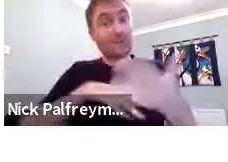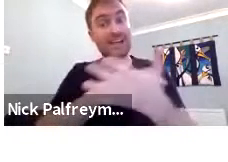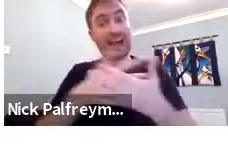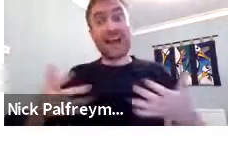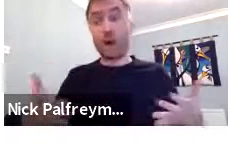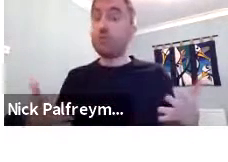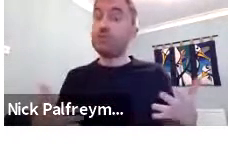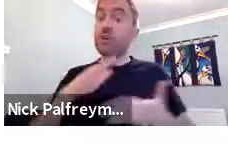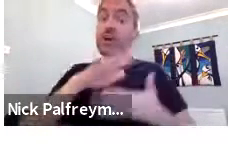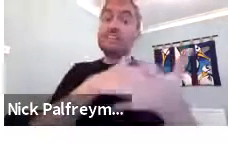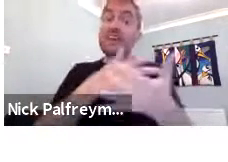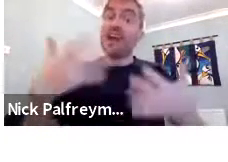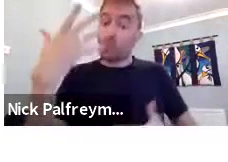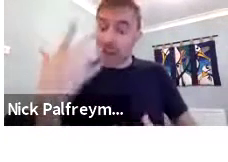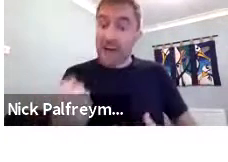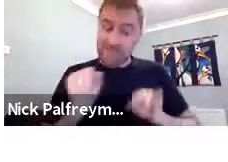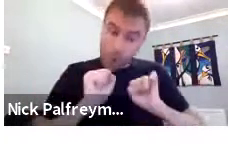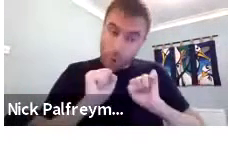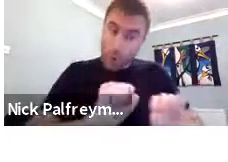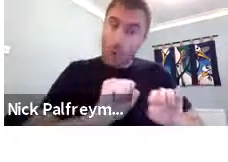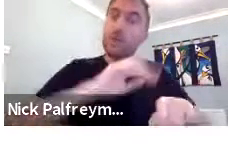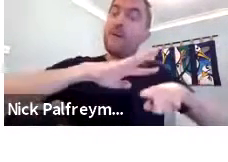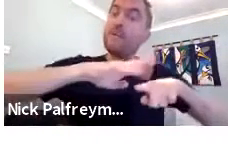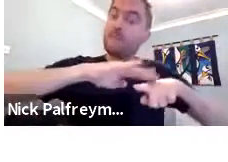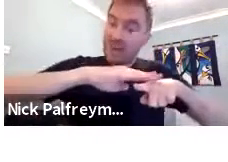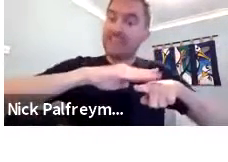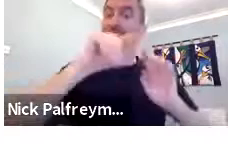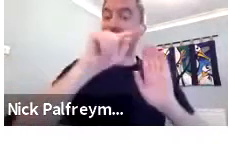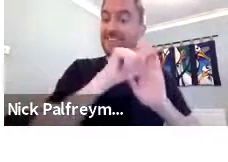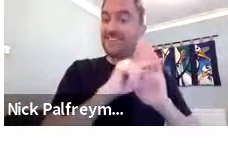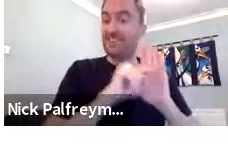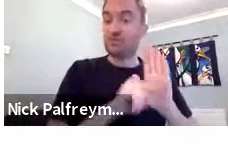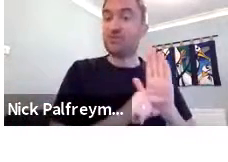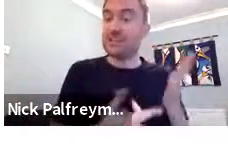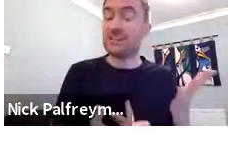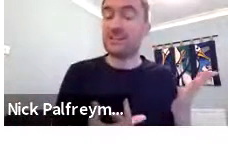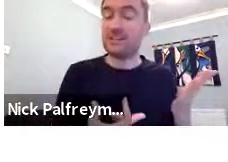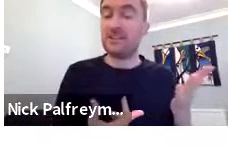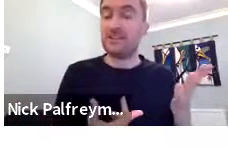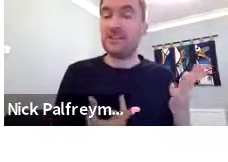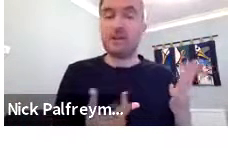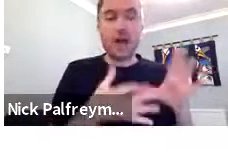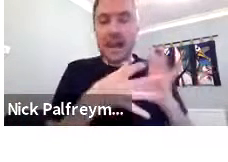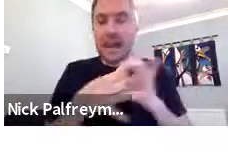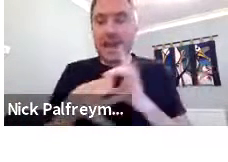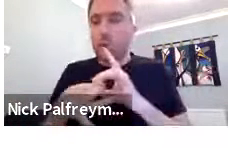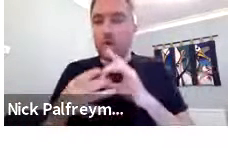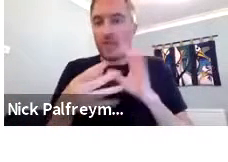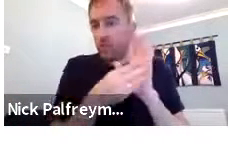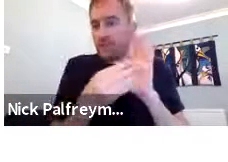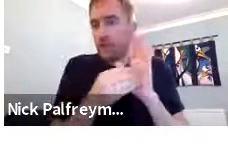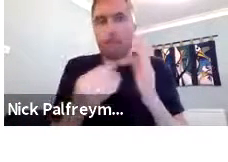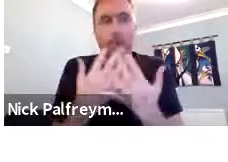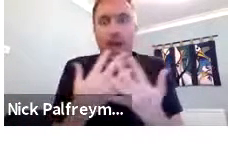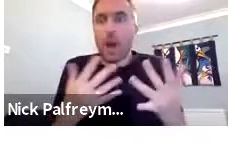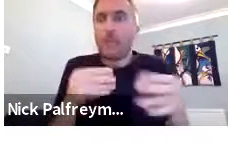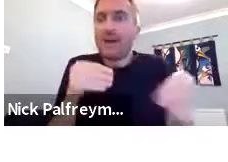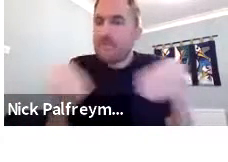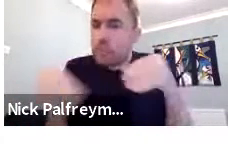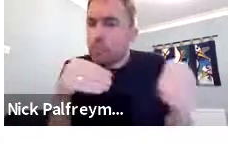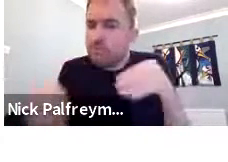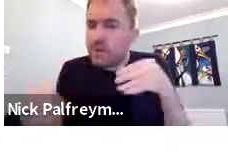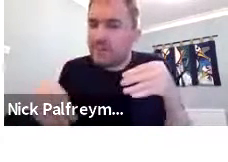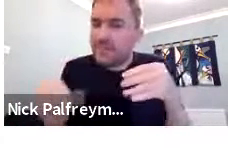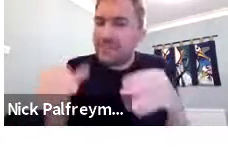So, it's the same process for sign language. Sign language has its own phonetics. And that's